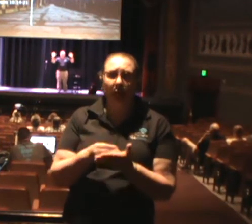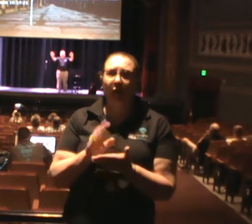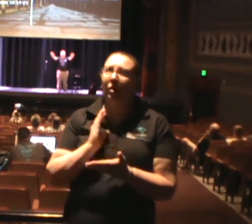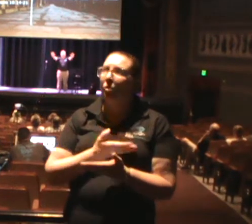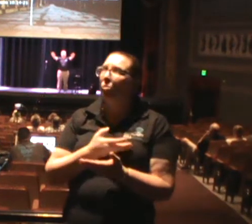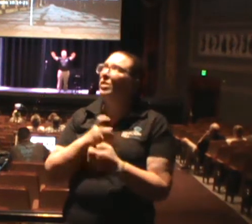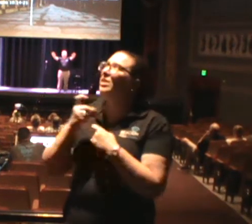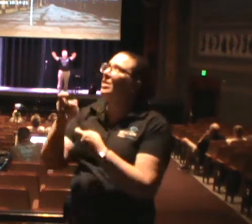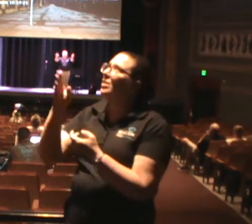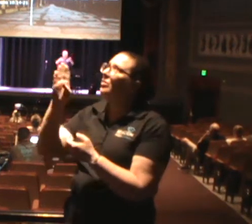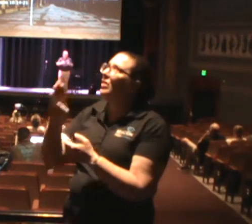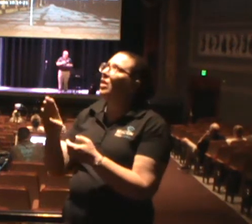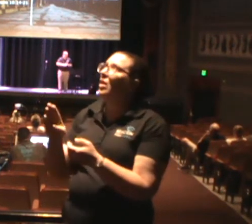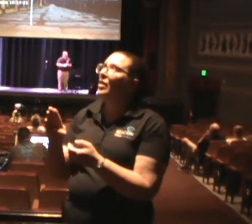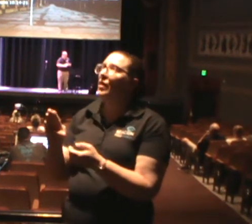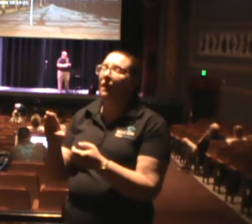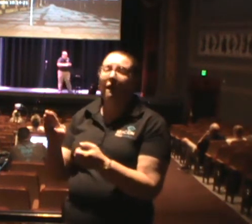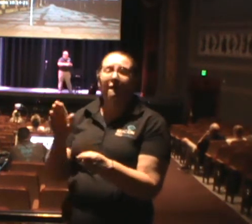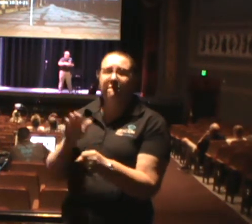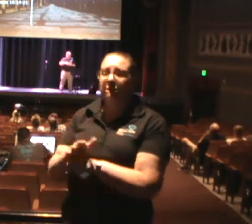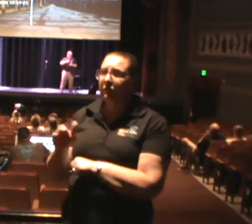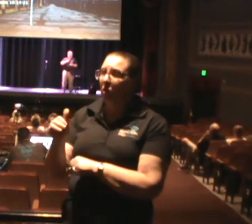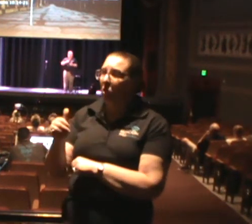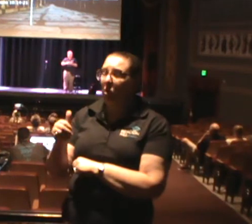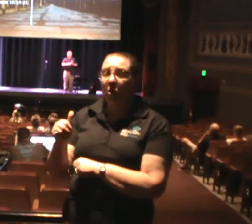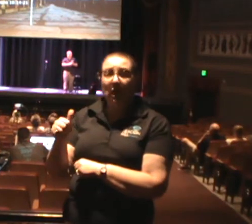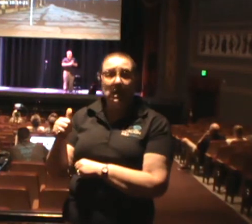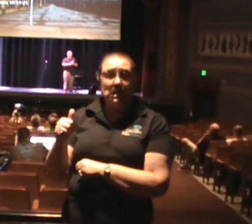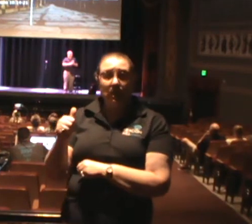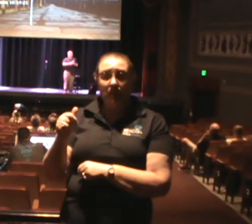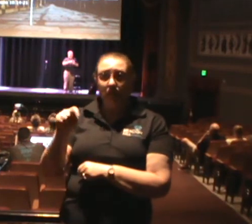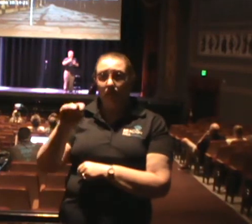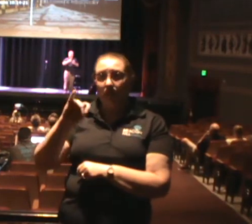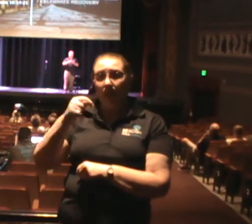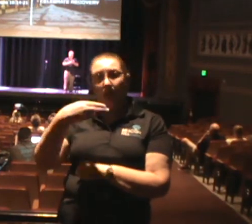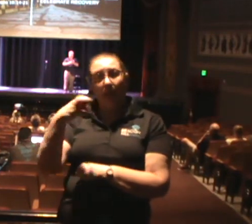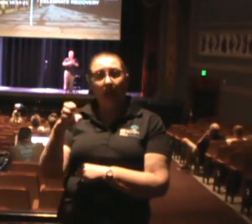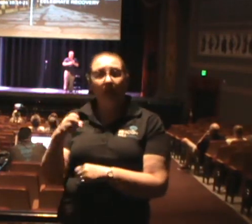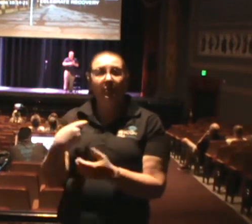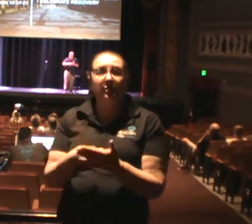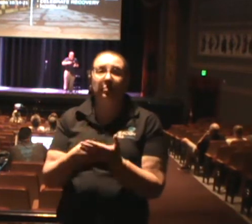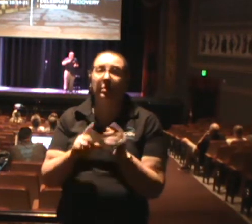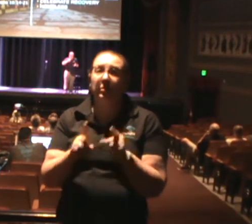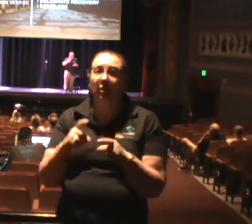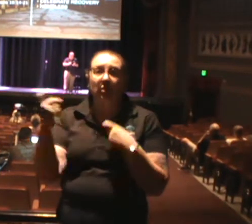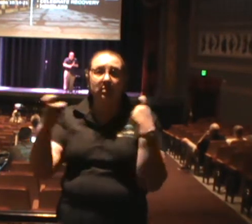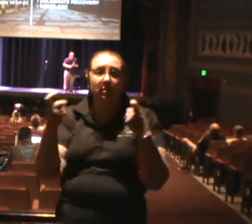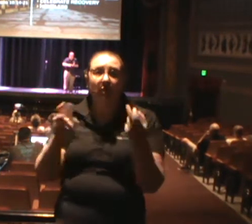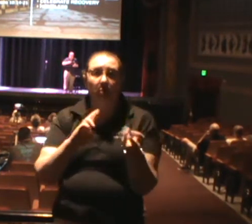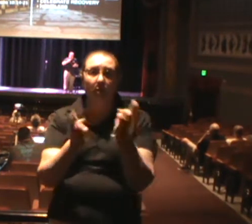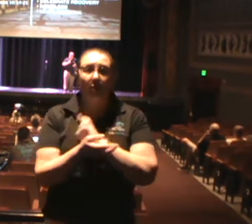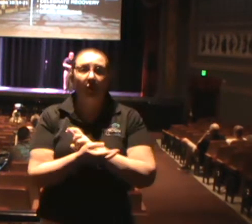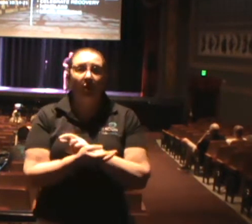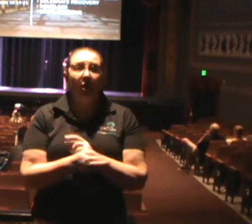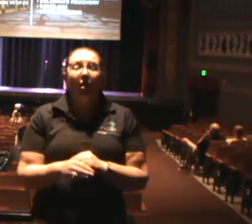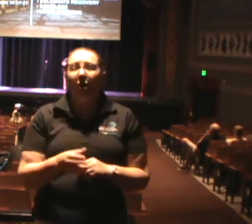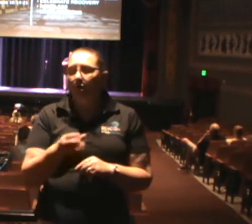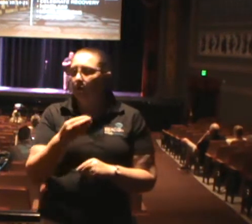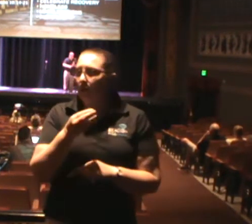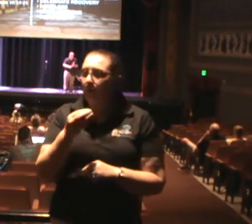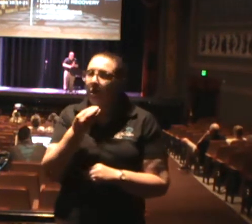And so we send it back out to the mission field. So some of that is, goes into Celebrate Recovery. Some of that goes to our homeless ministry, local missions,